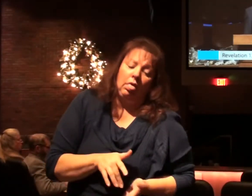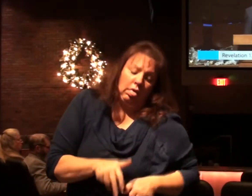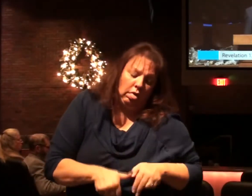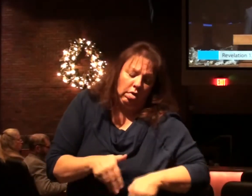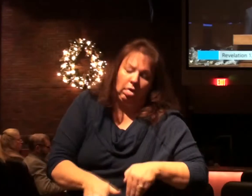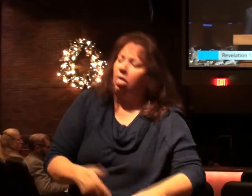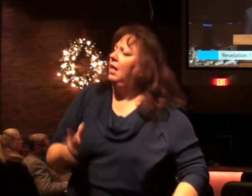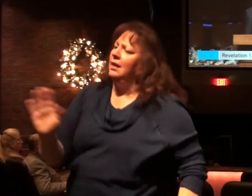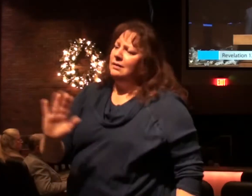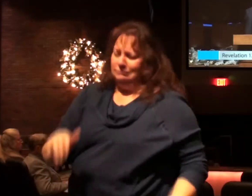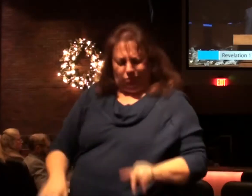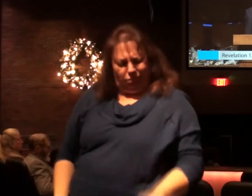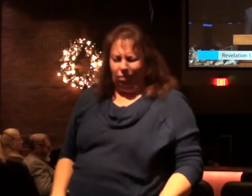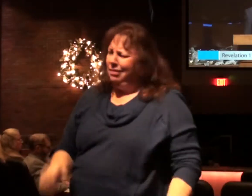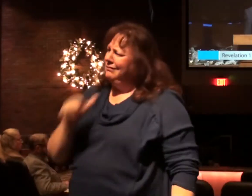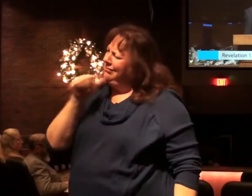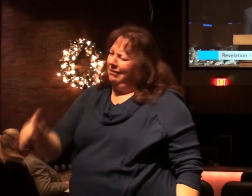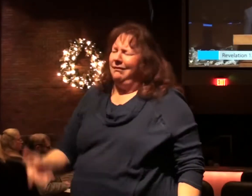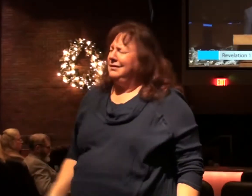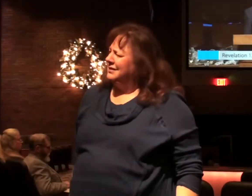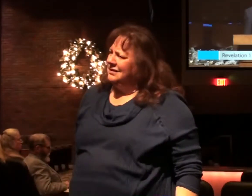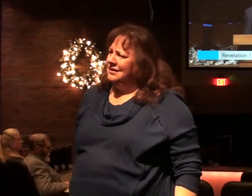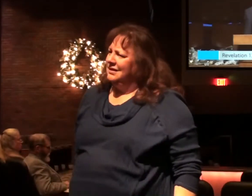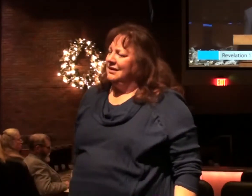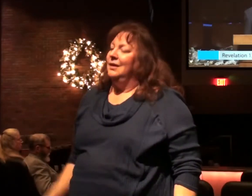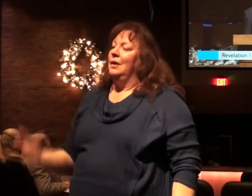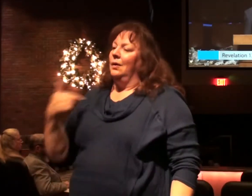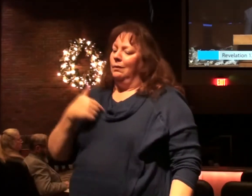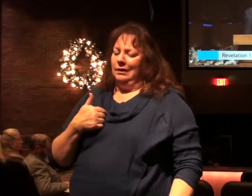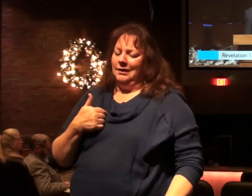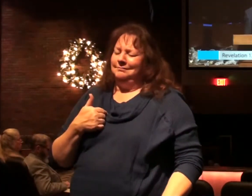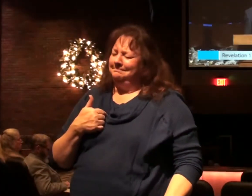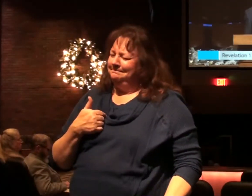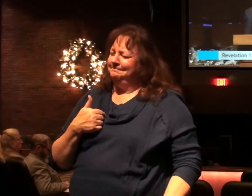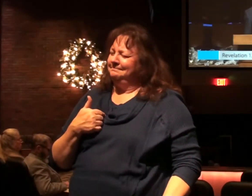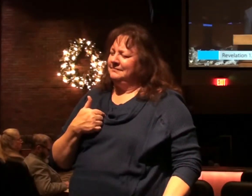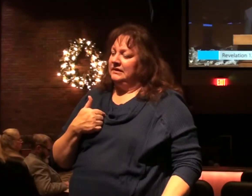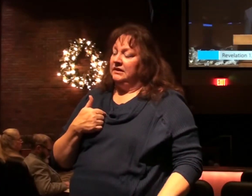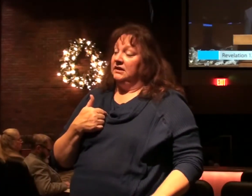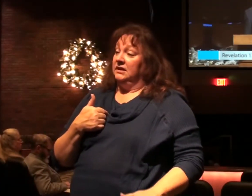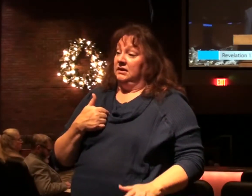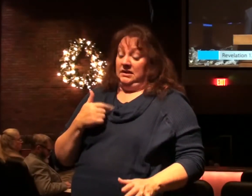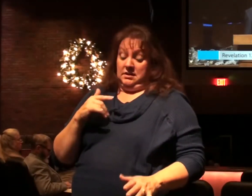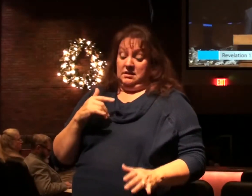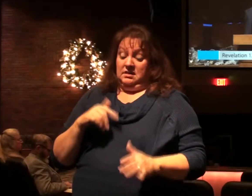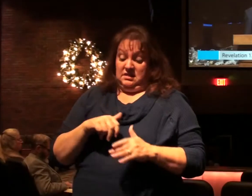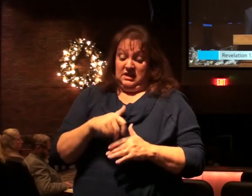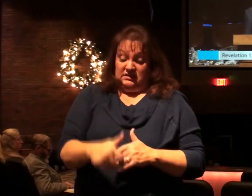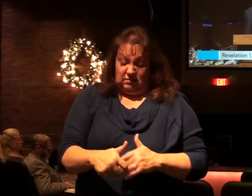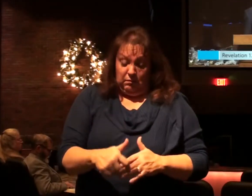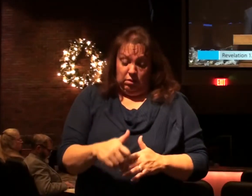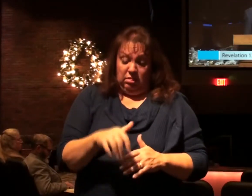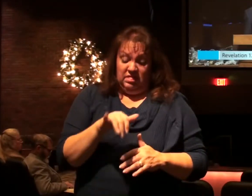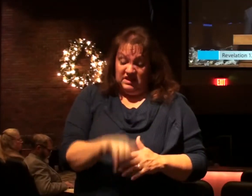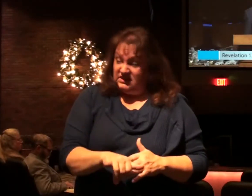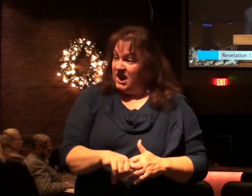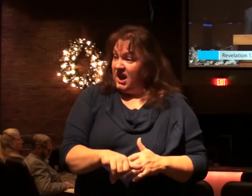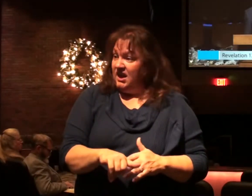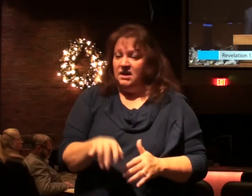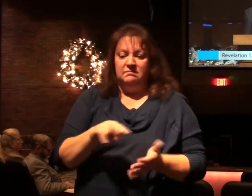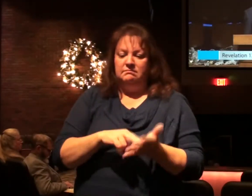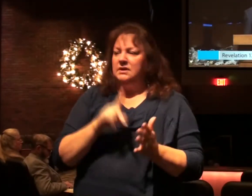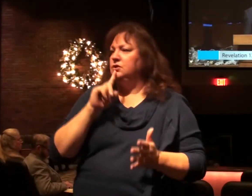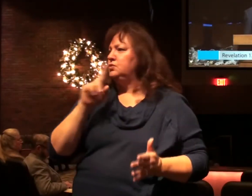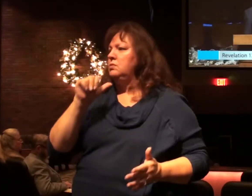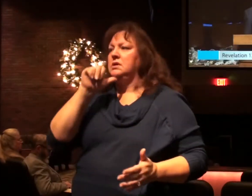They don't stay there. Those who turn away and remain there indicate what? They never were.